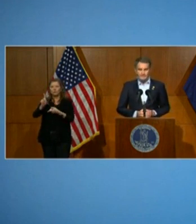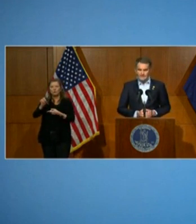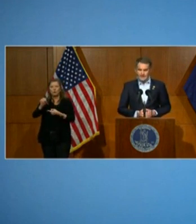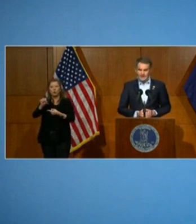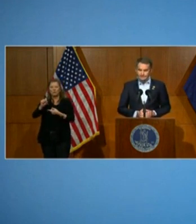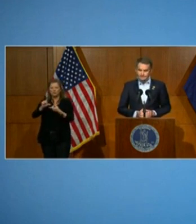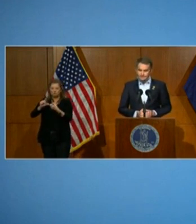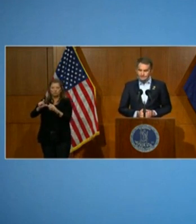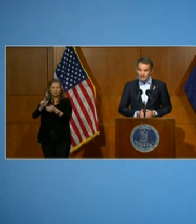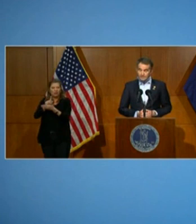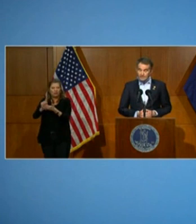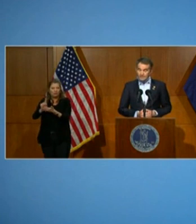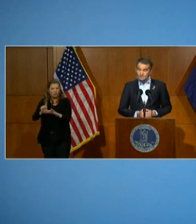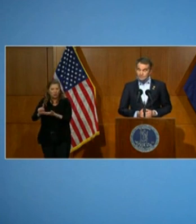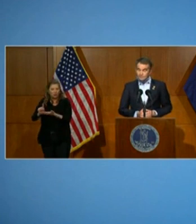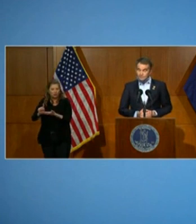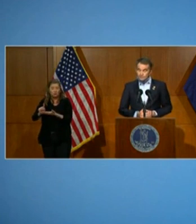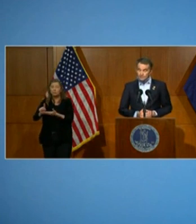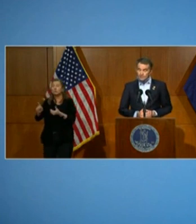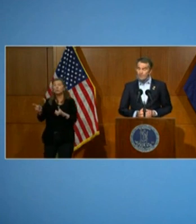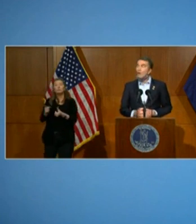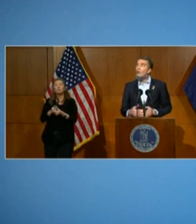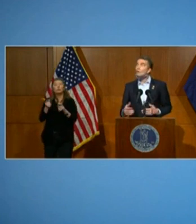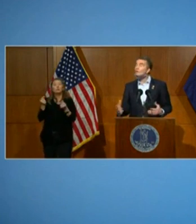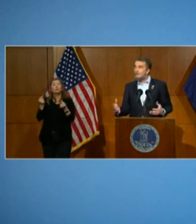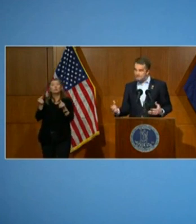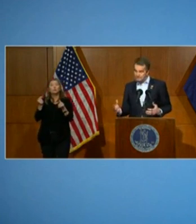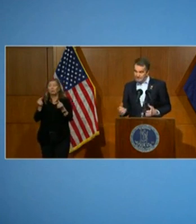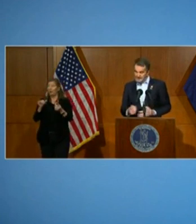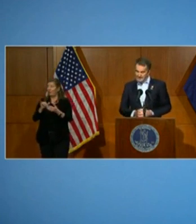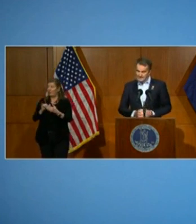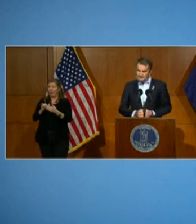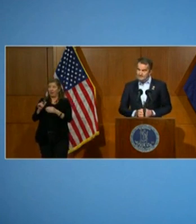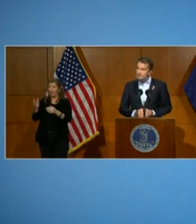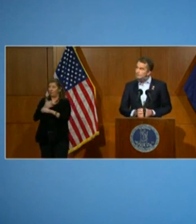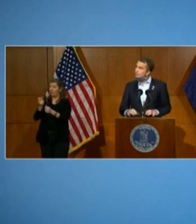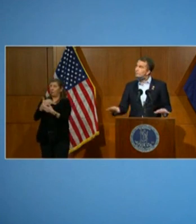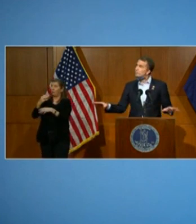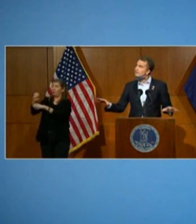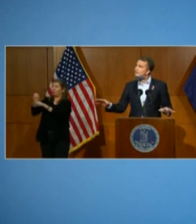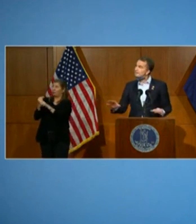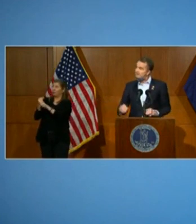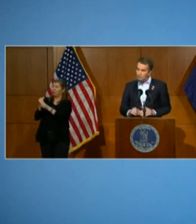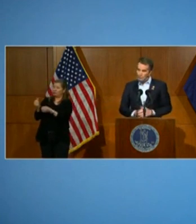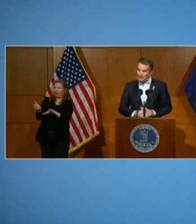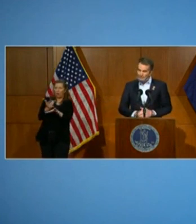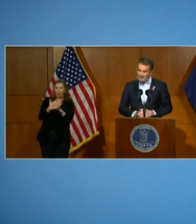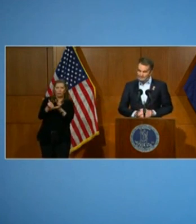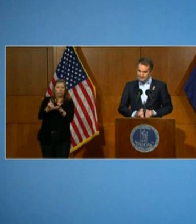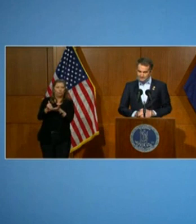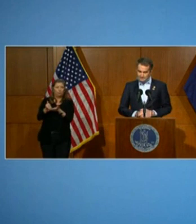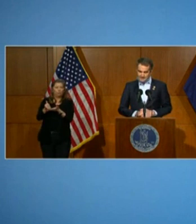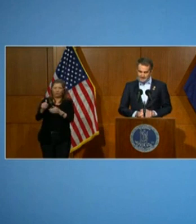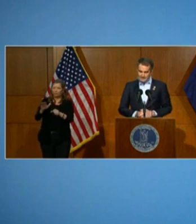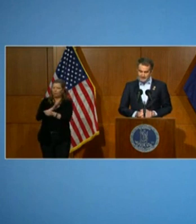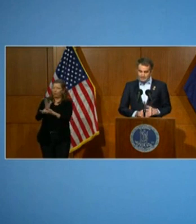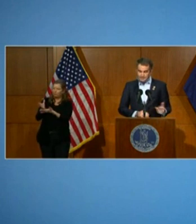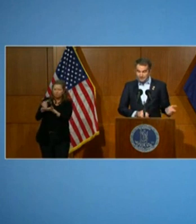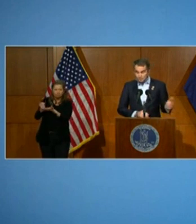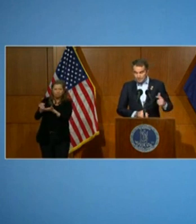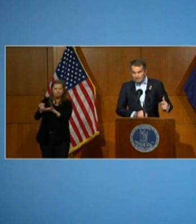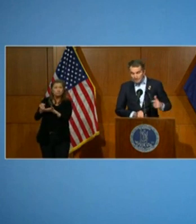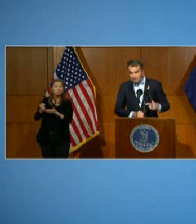Our first step is to use up all of that supply, to completely wipe out that supply,